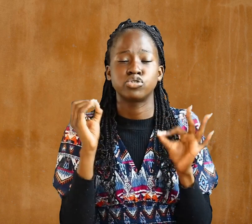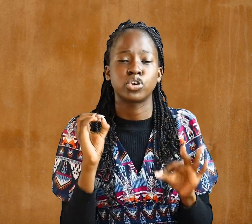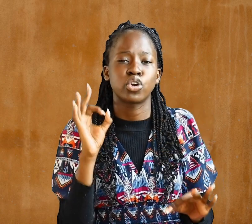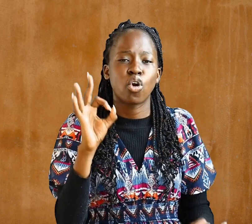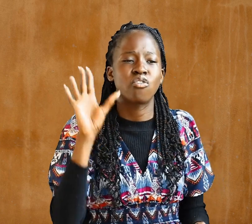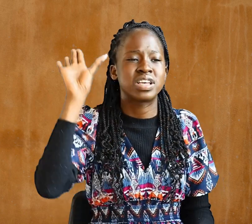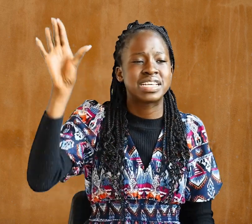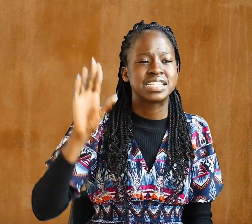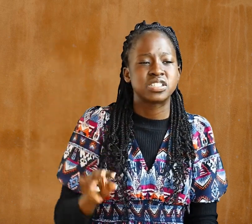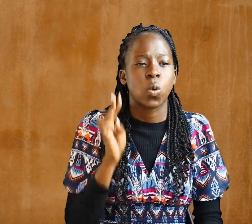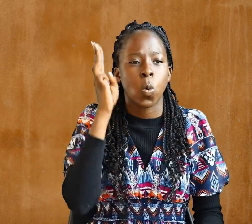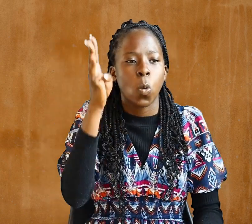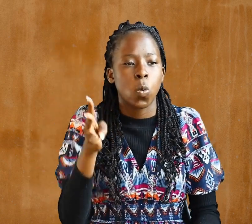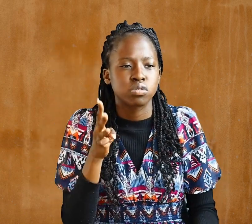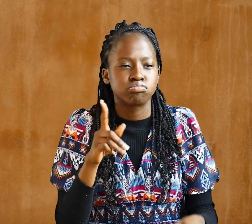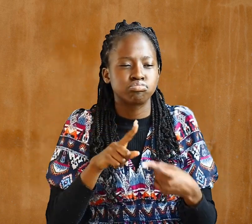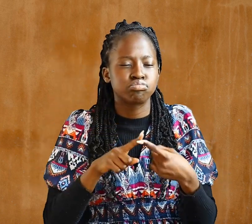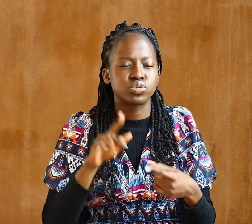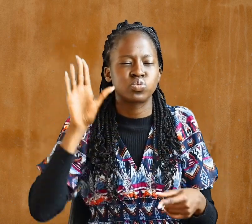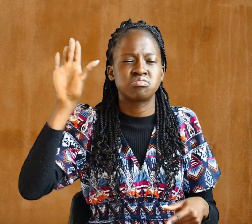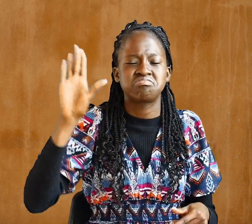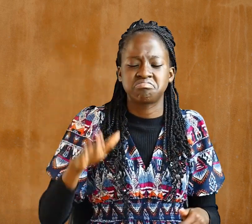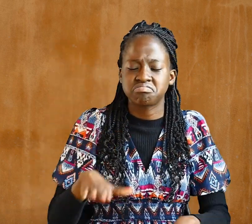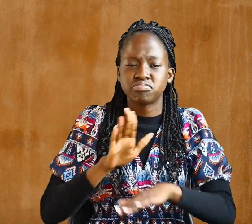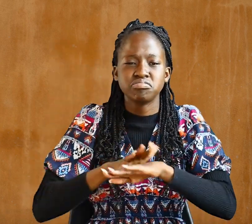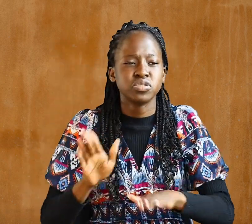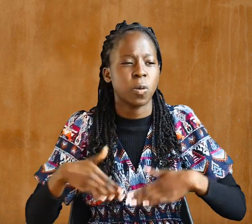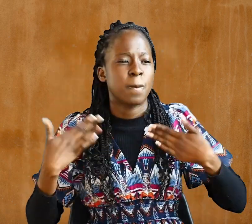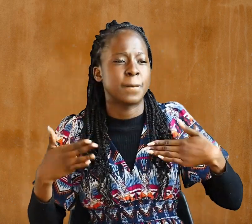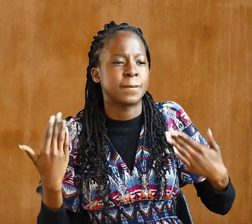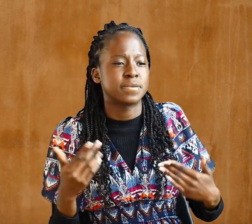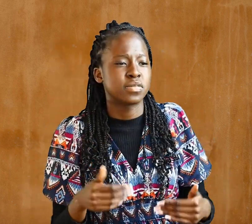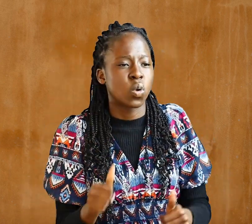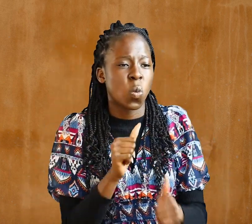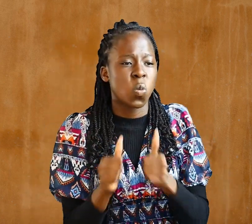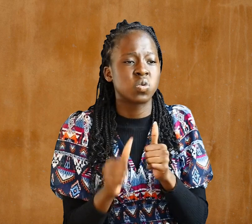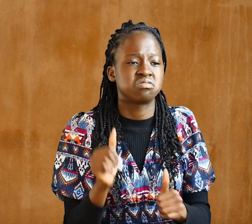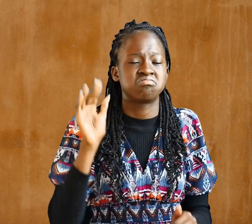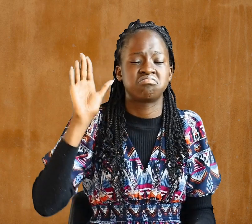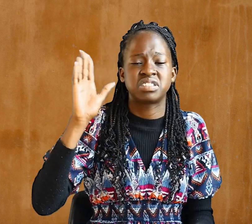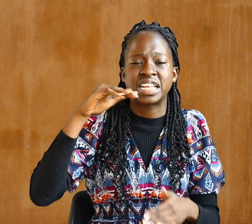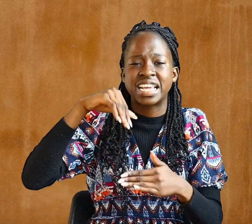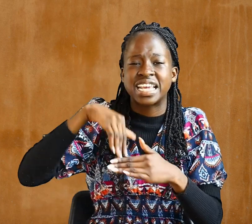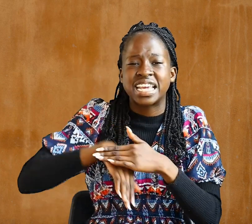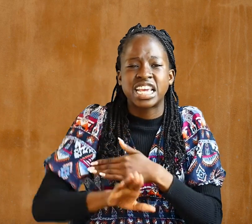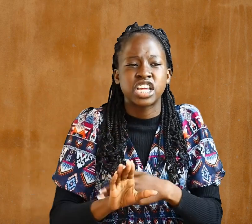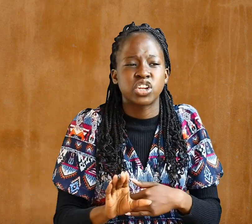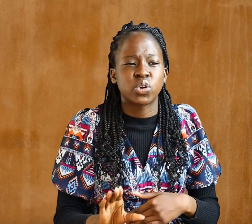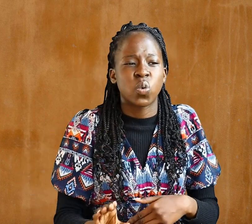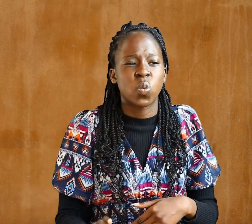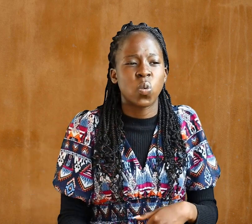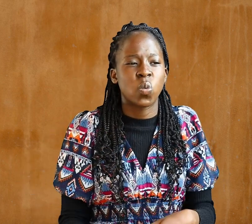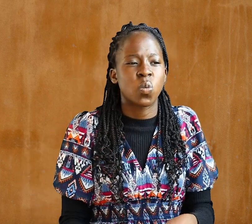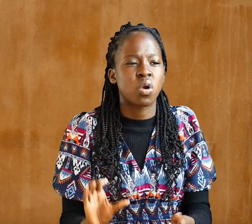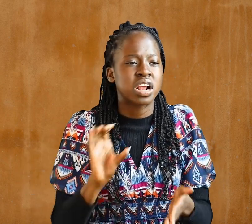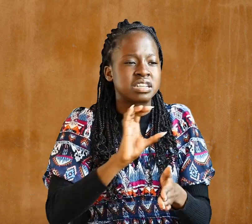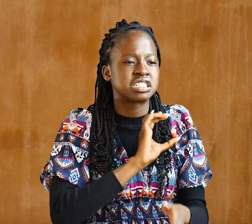to his good pleasure, which he purposed in Christ, to be put into effect when the times